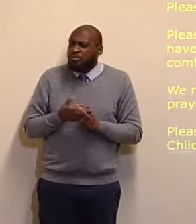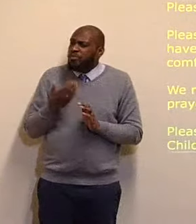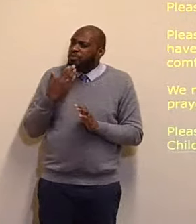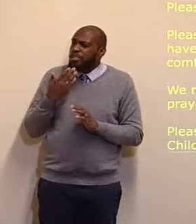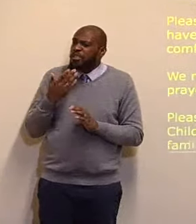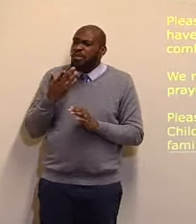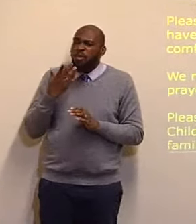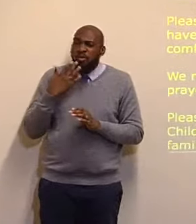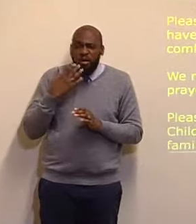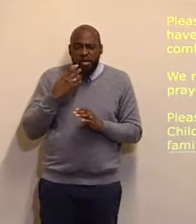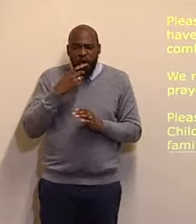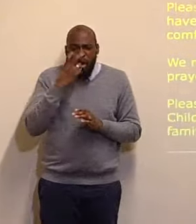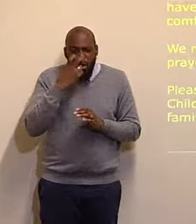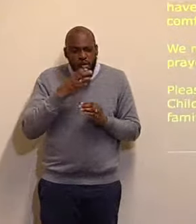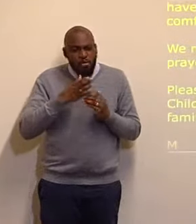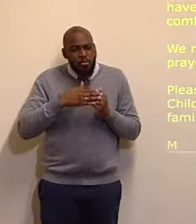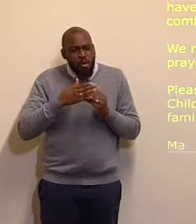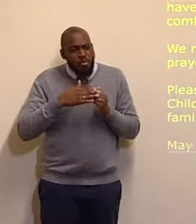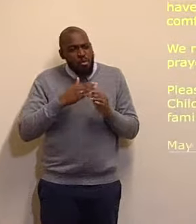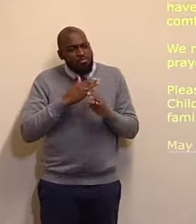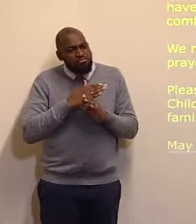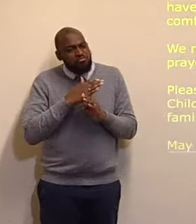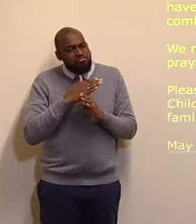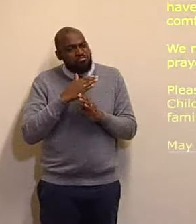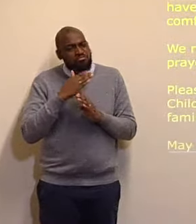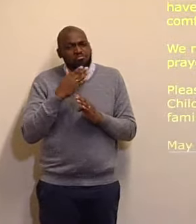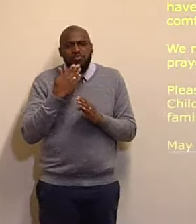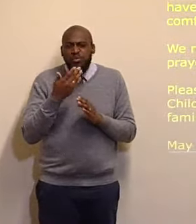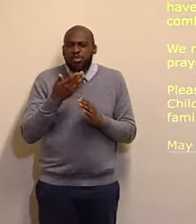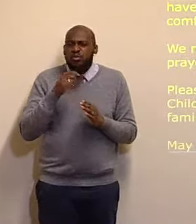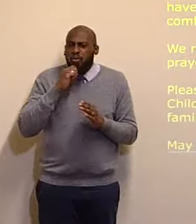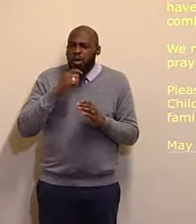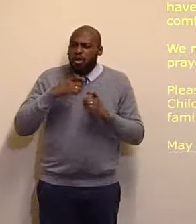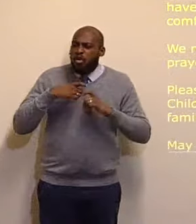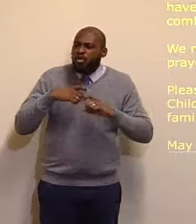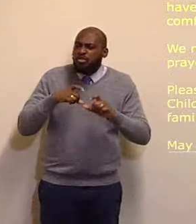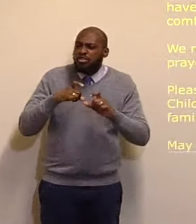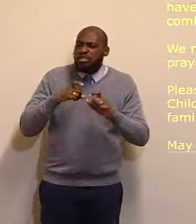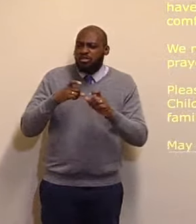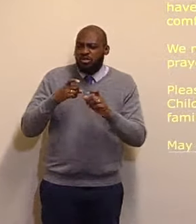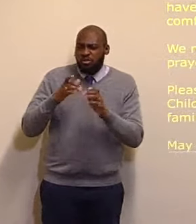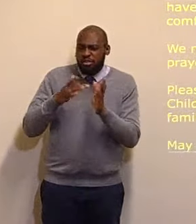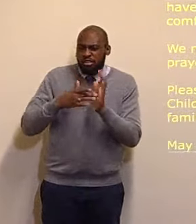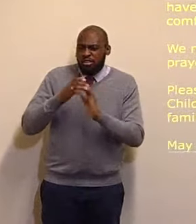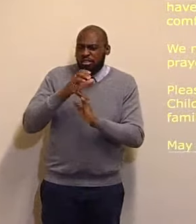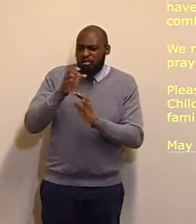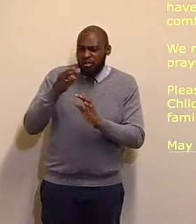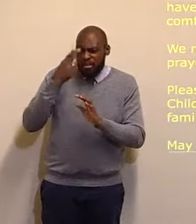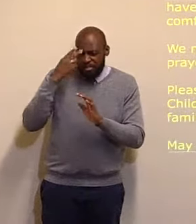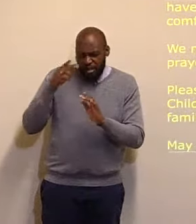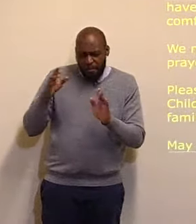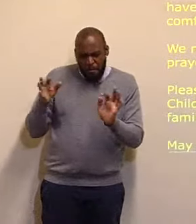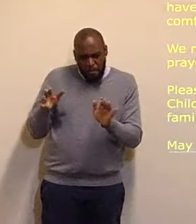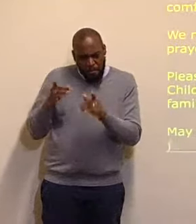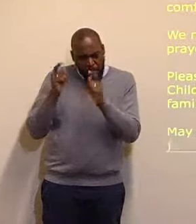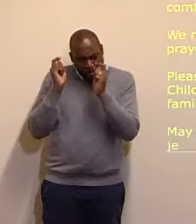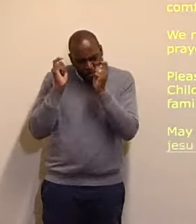Lord, Jesus Christ, and may none of us, be found, in any circumstances, in any situation,